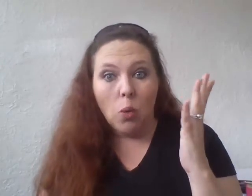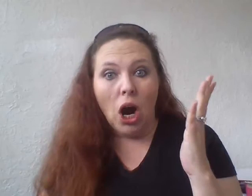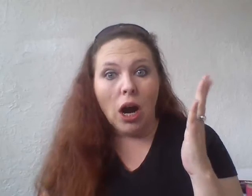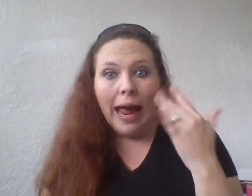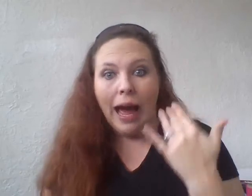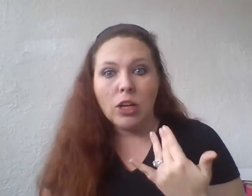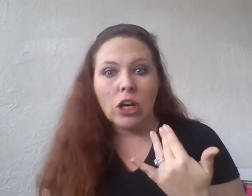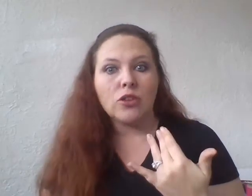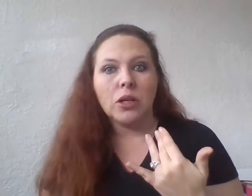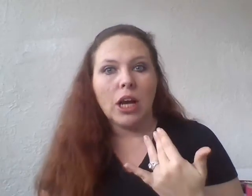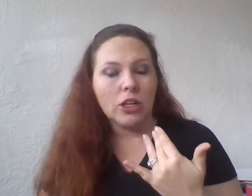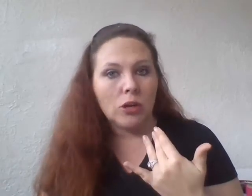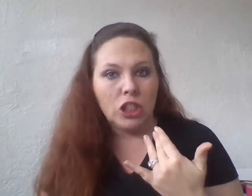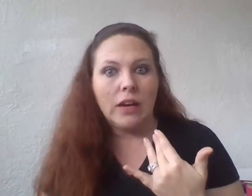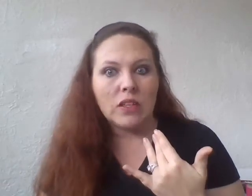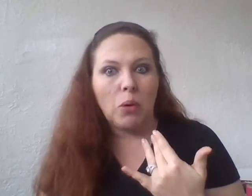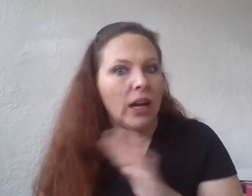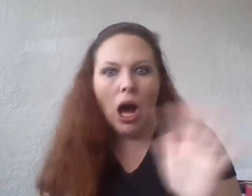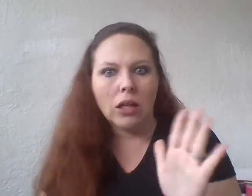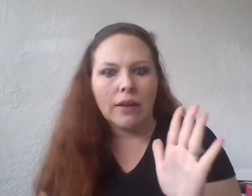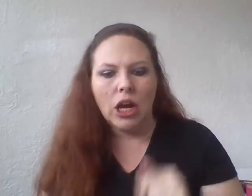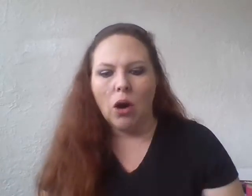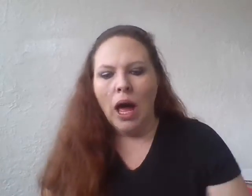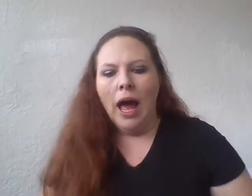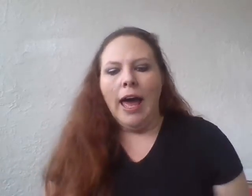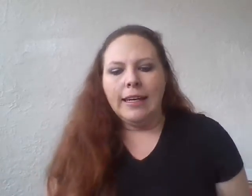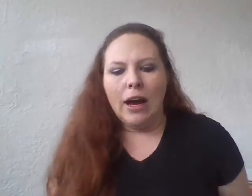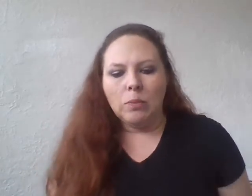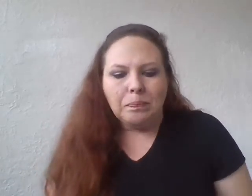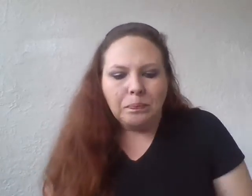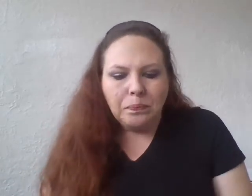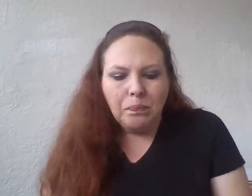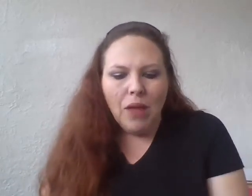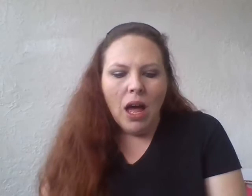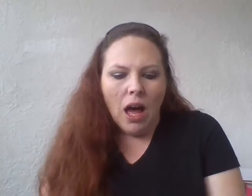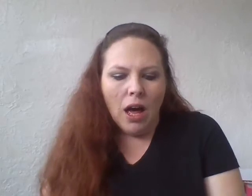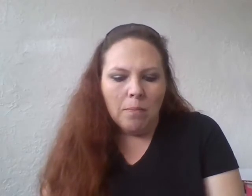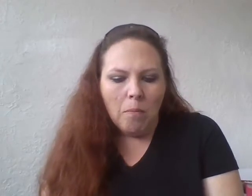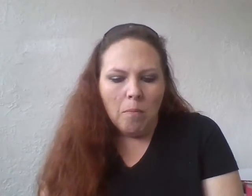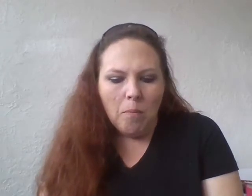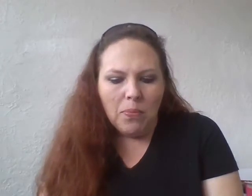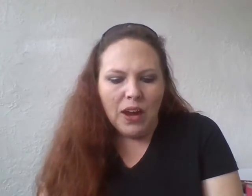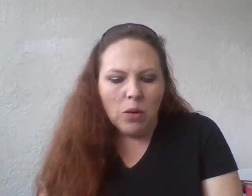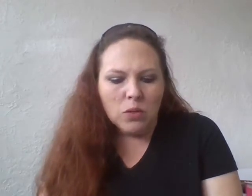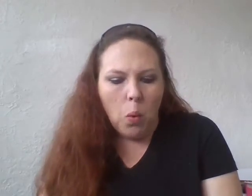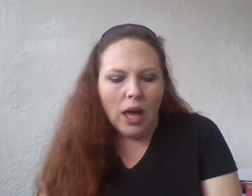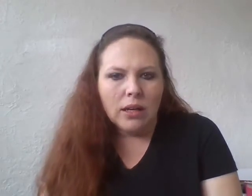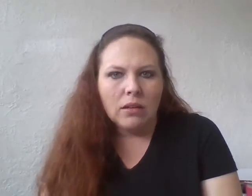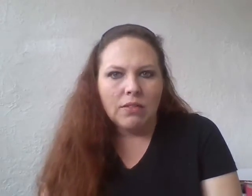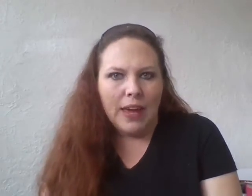are, how you're not drooling on your own chin at this point, I'll never know. Now, um, there was one thing